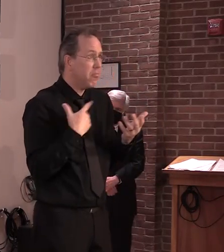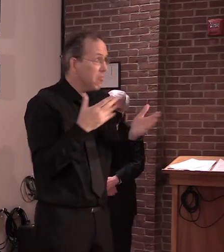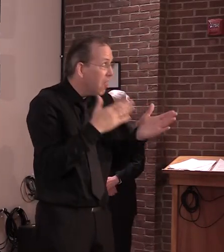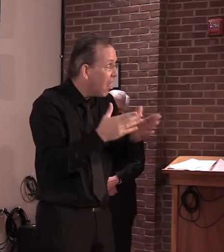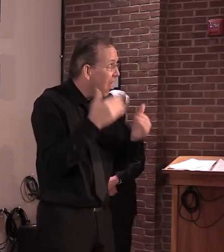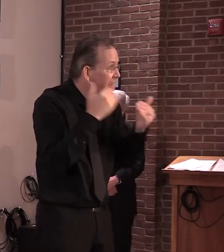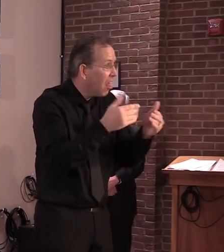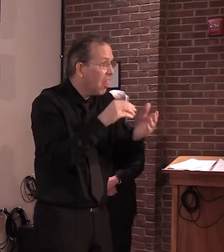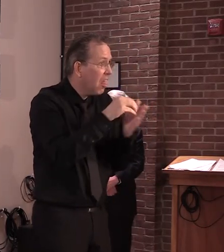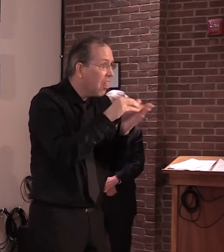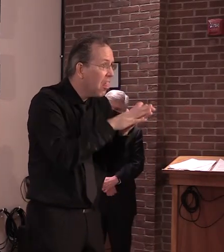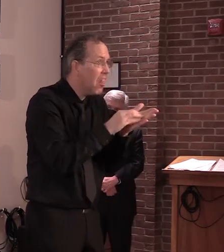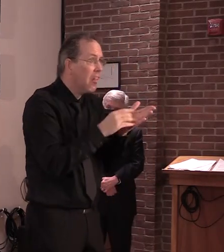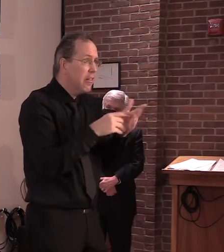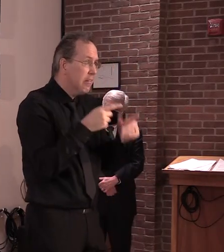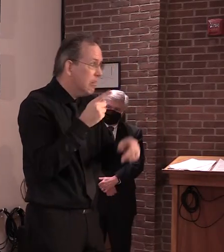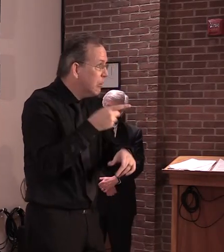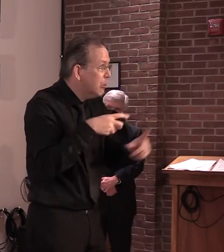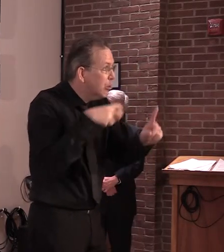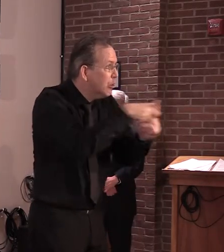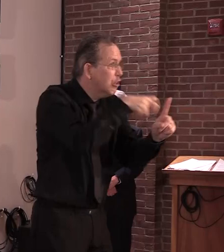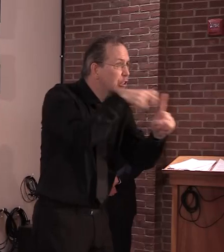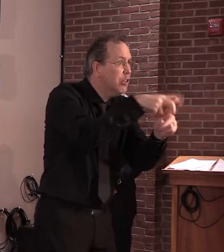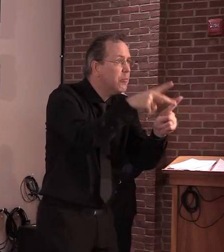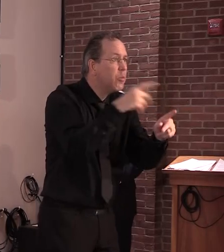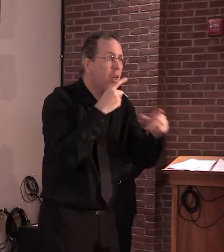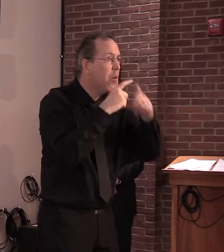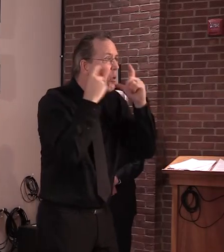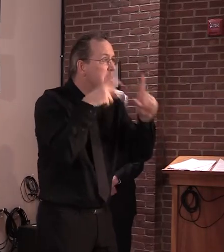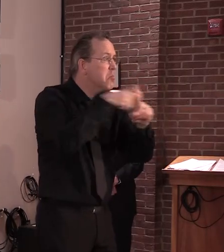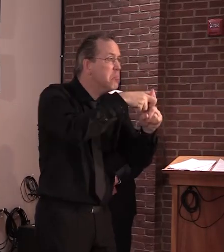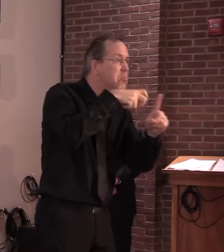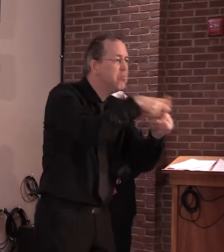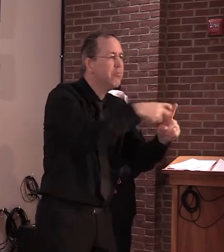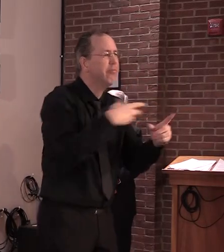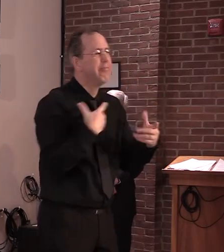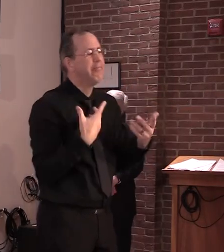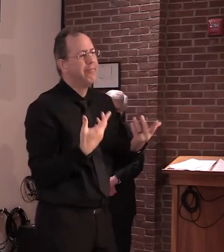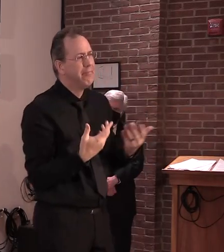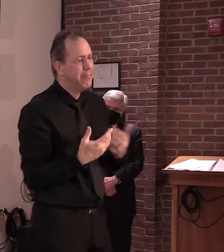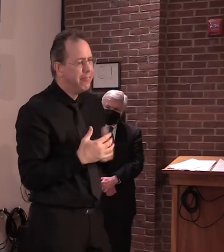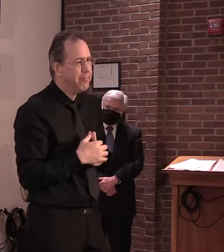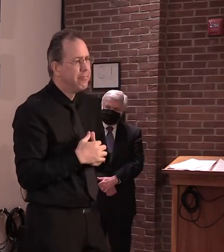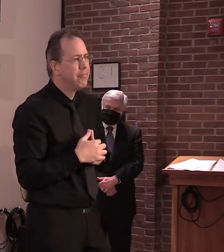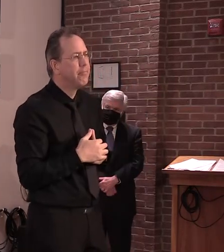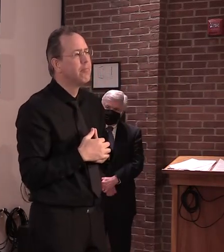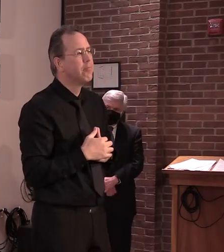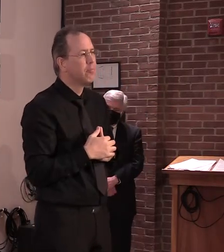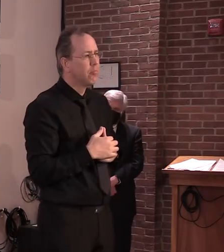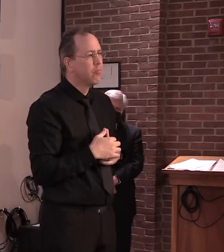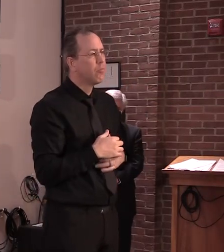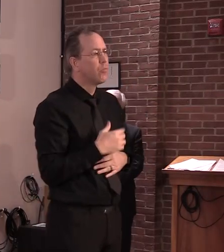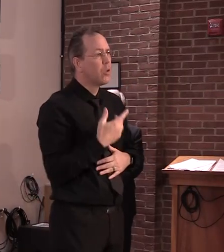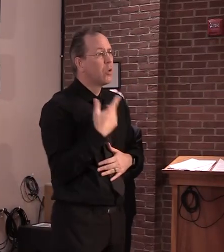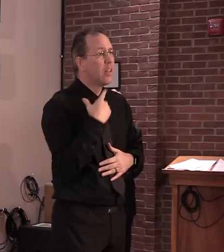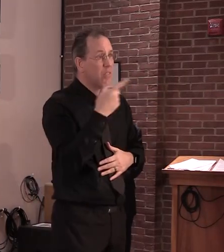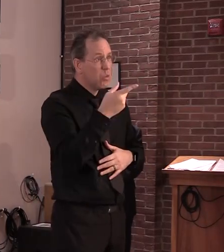do this, that's their prerogative as well. And I'll consider that if it comes across my desk.